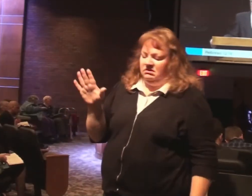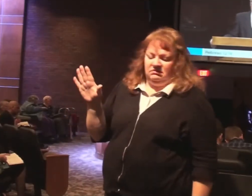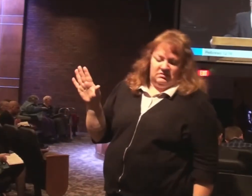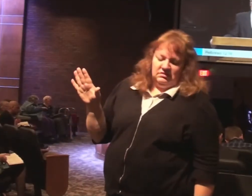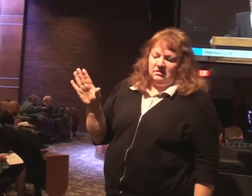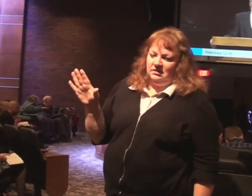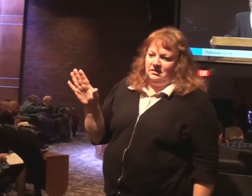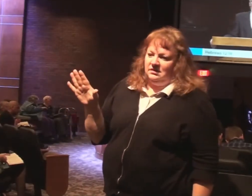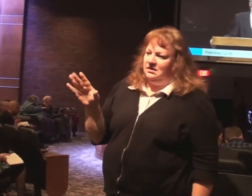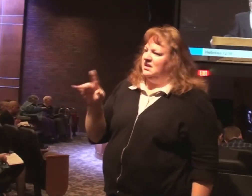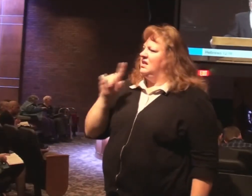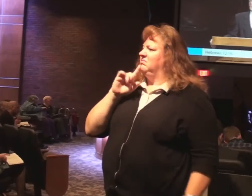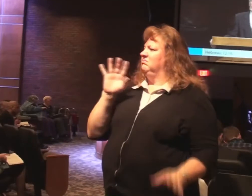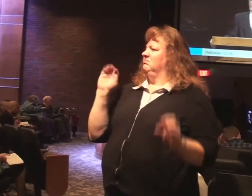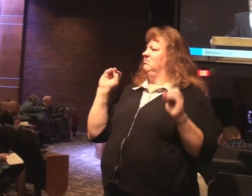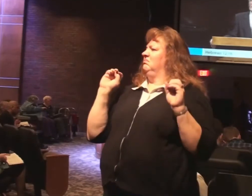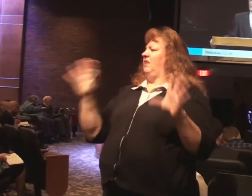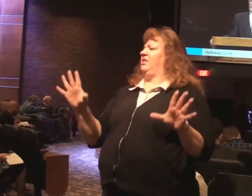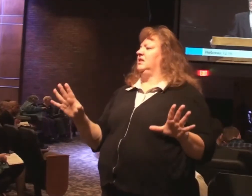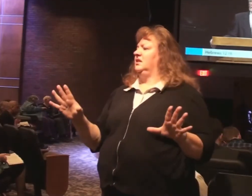didn't count them really worth any more than a bowl of soup.